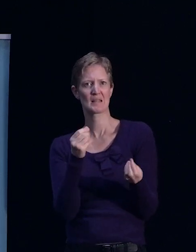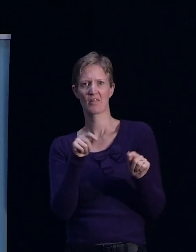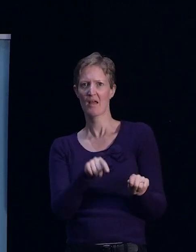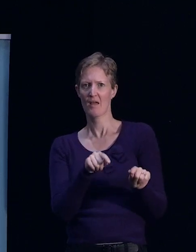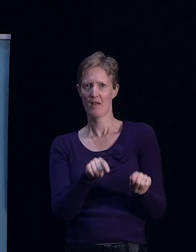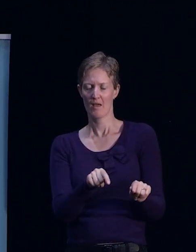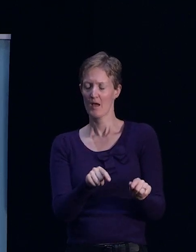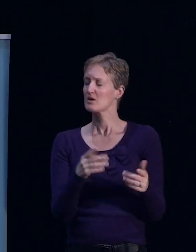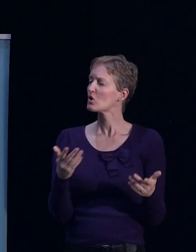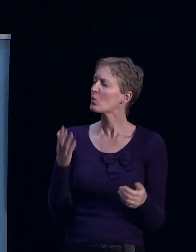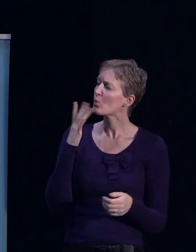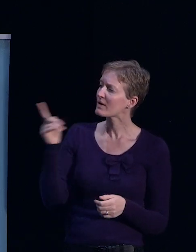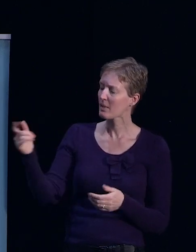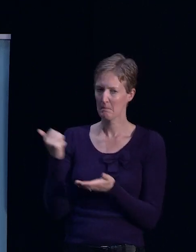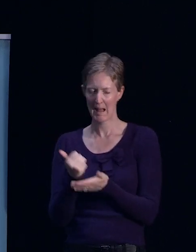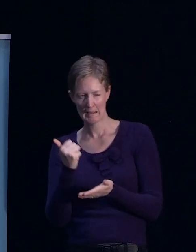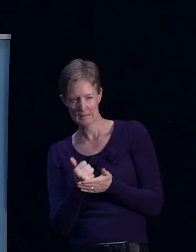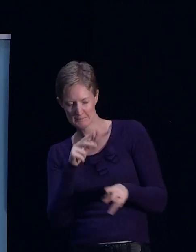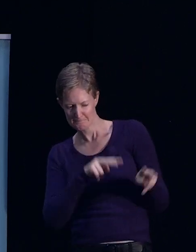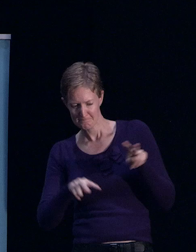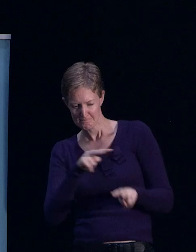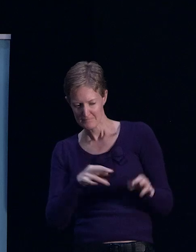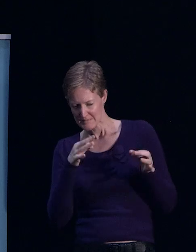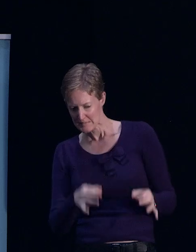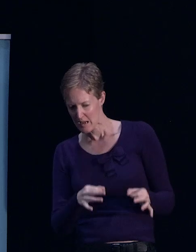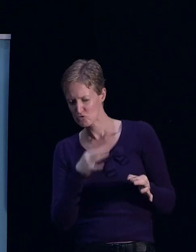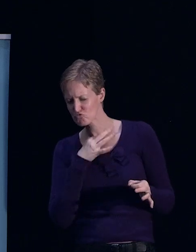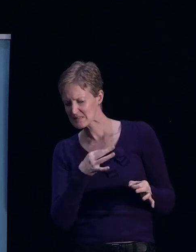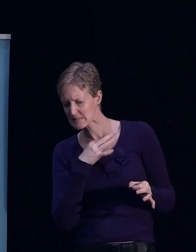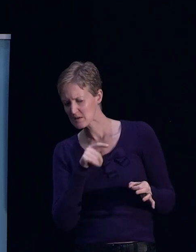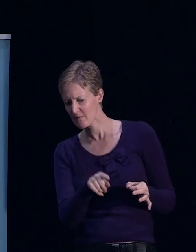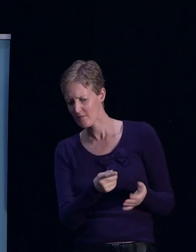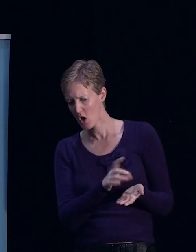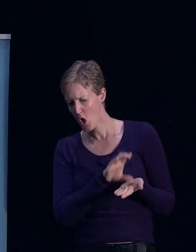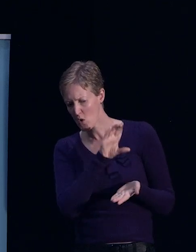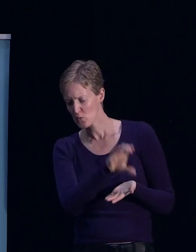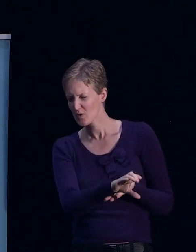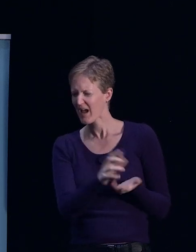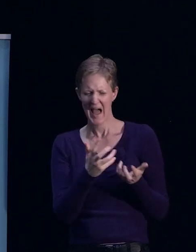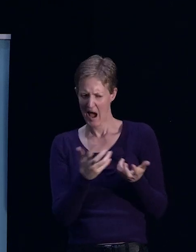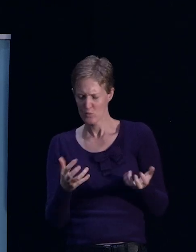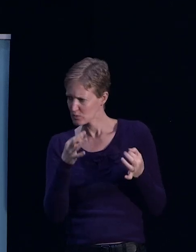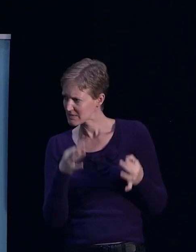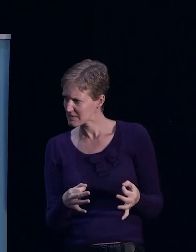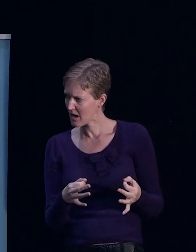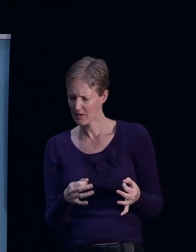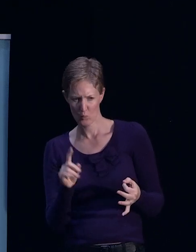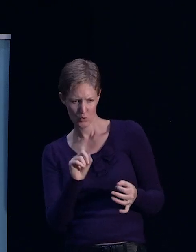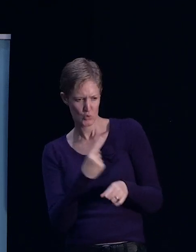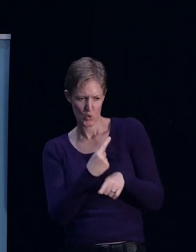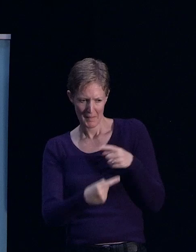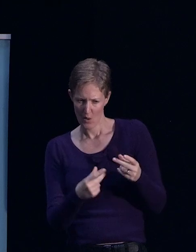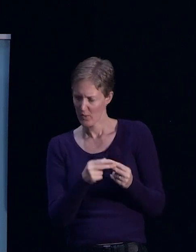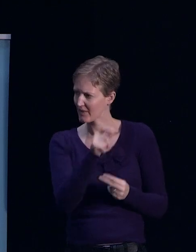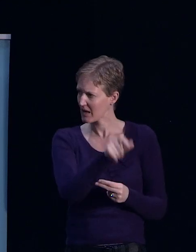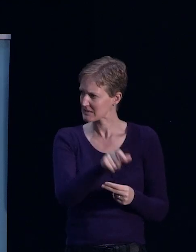looks at risk around lending and around people's circumstances, what kind of things do you work through with them to